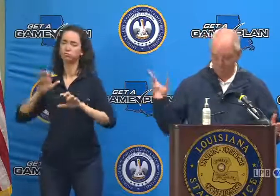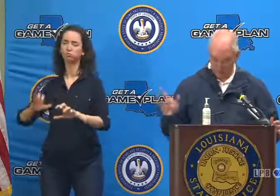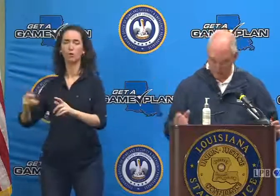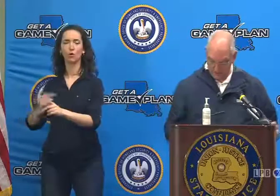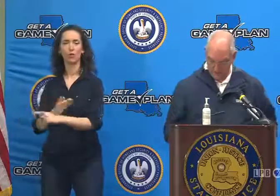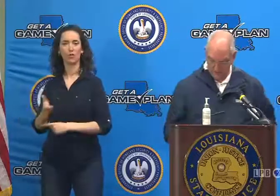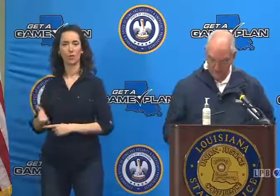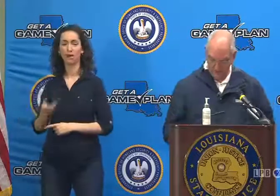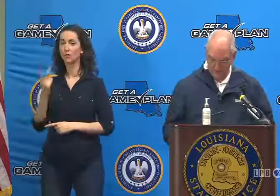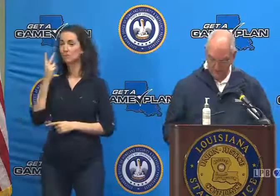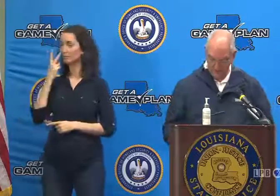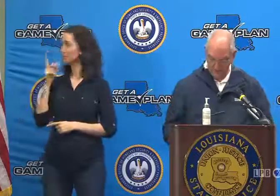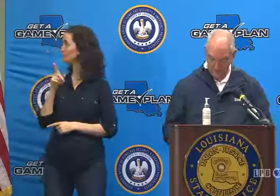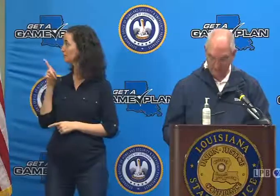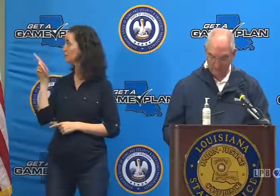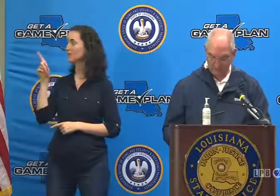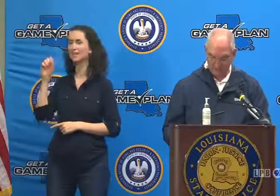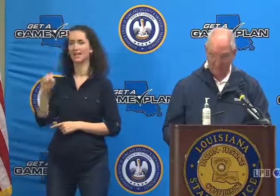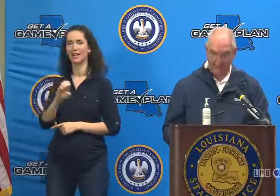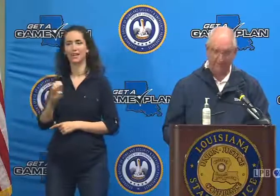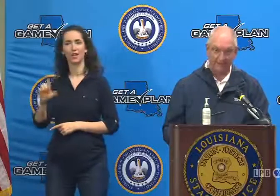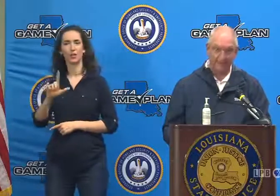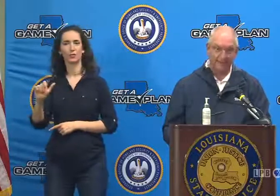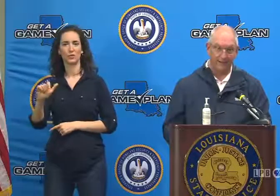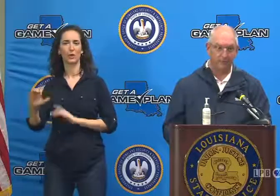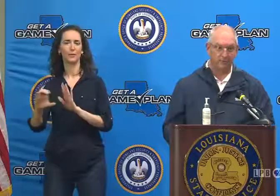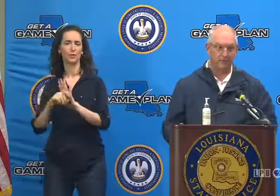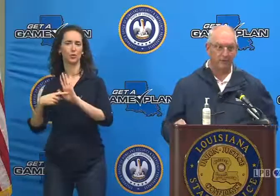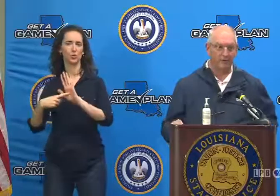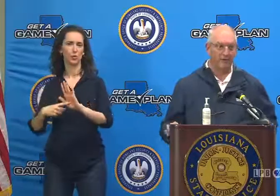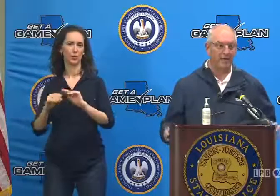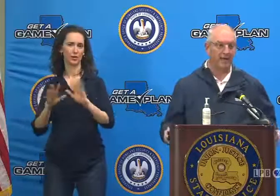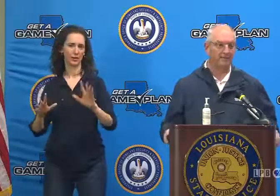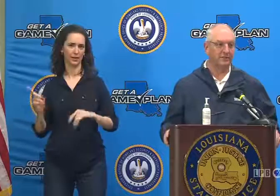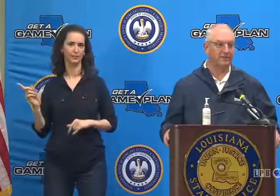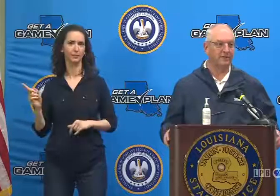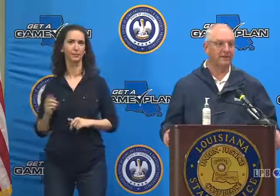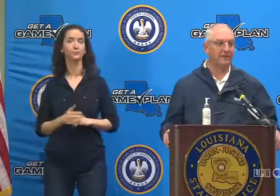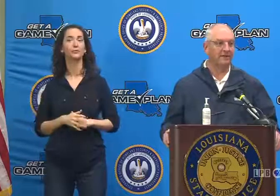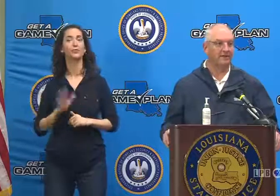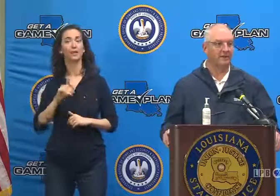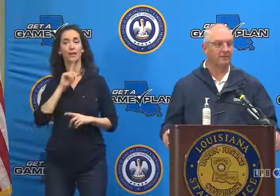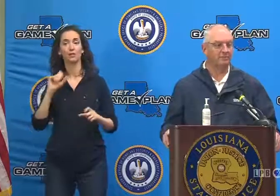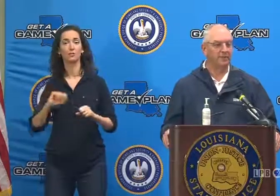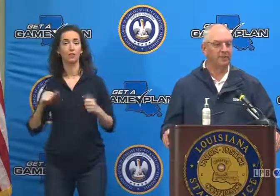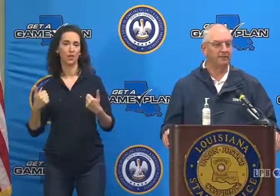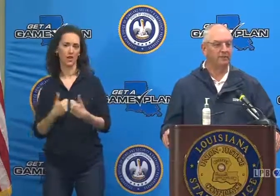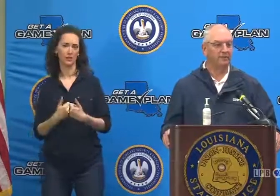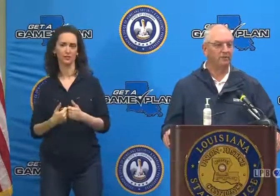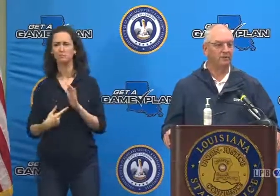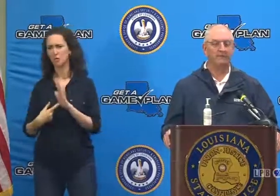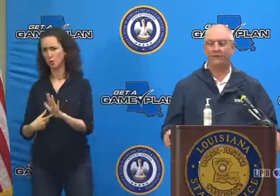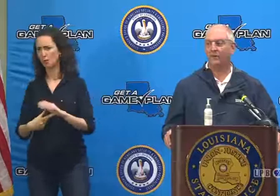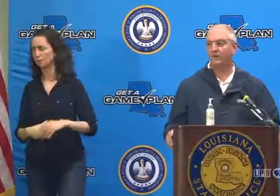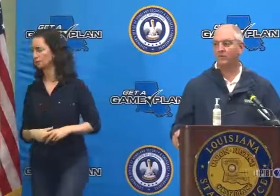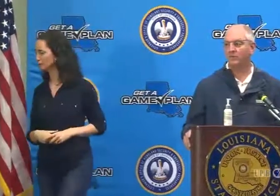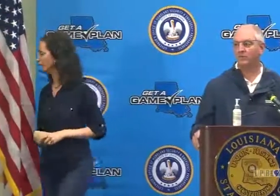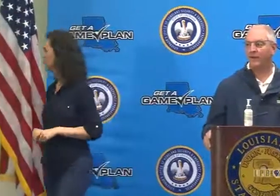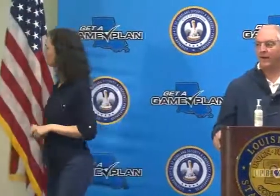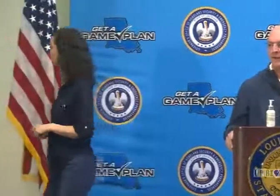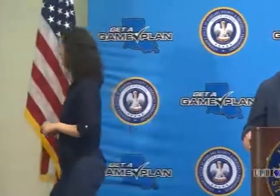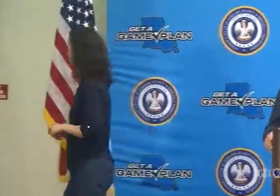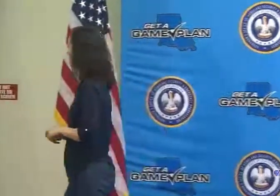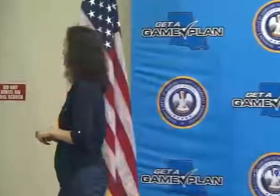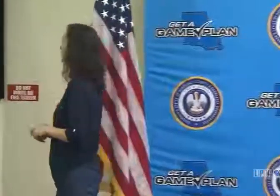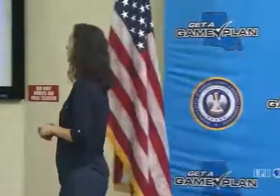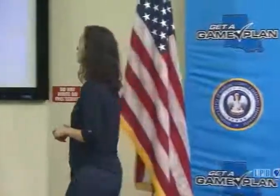as you can see from this graphic. That's particularly challenging because many individuals live in homes that